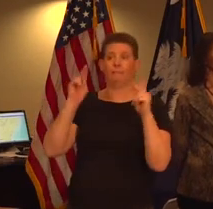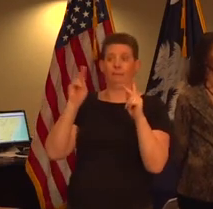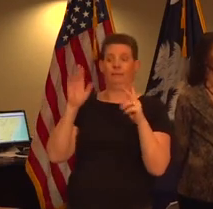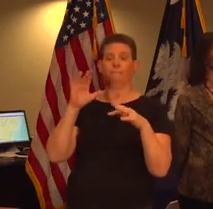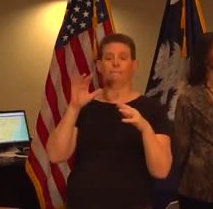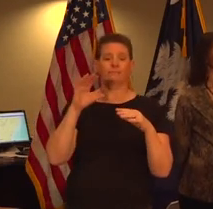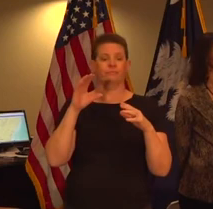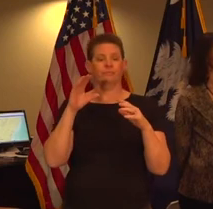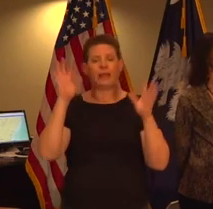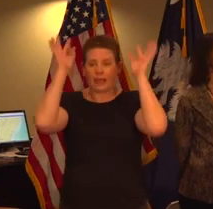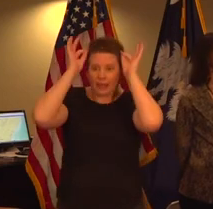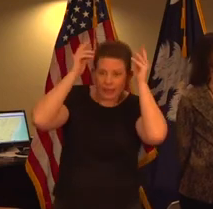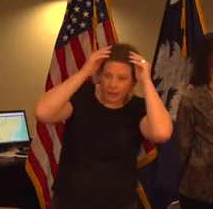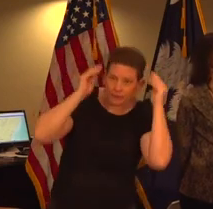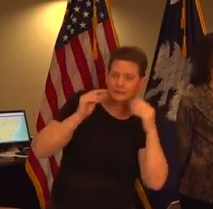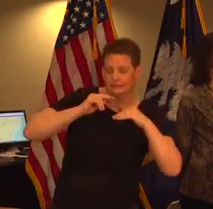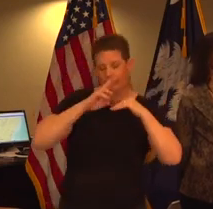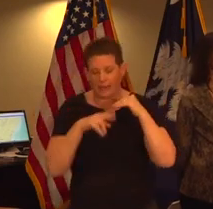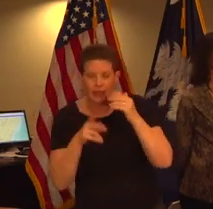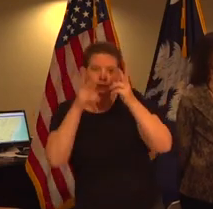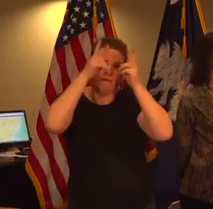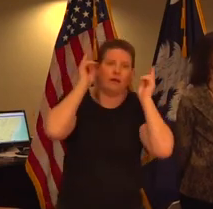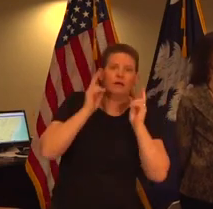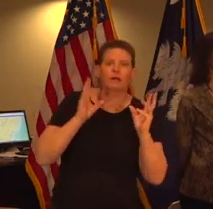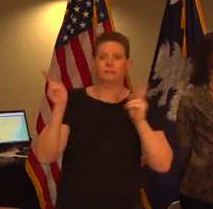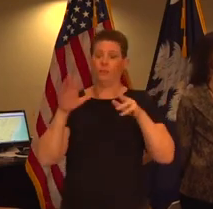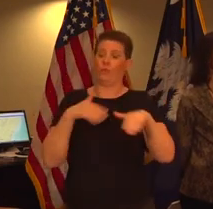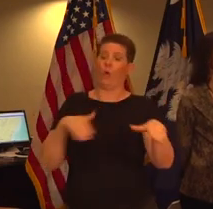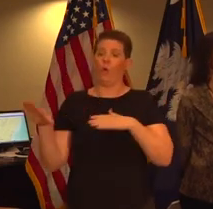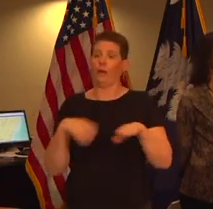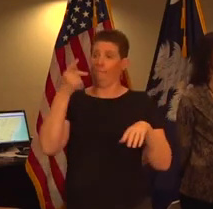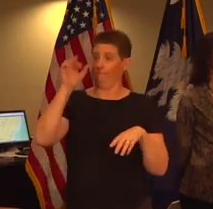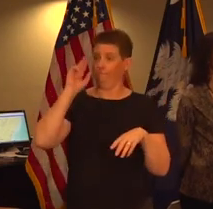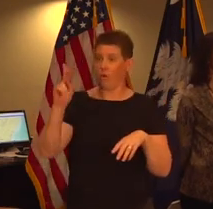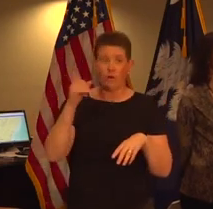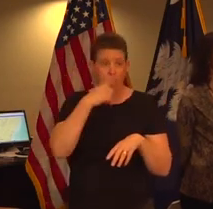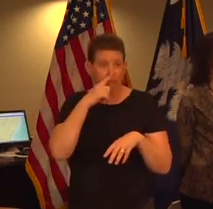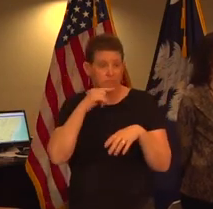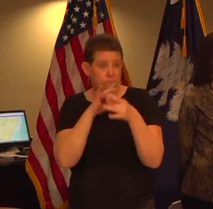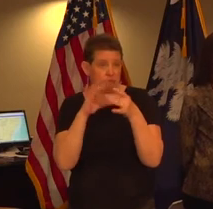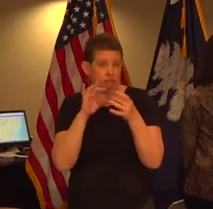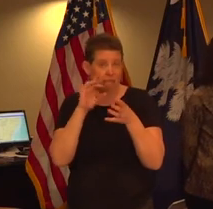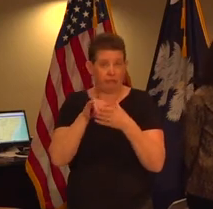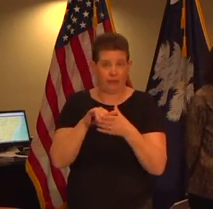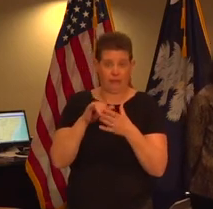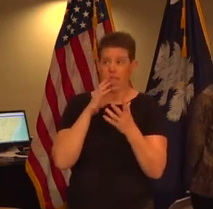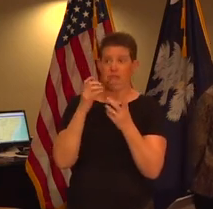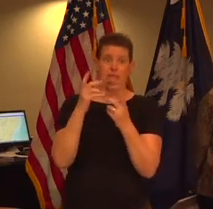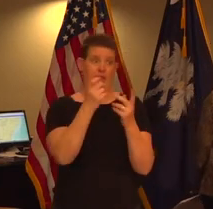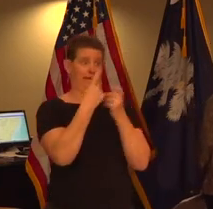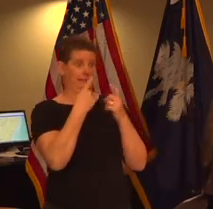salons nail salons barber shops and people walking in the park can somebody address that i'm just asking you viewer questions